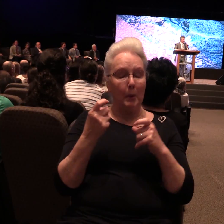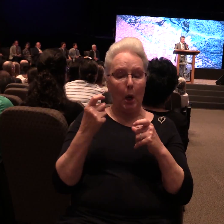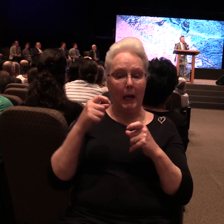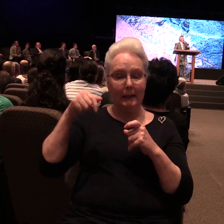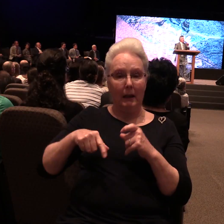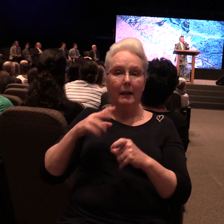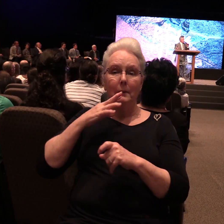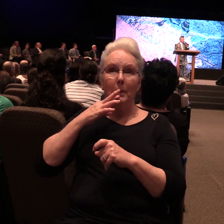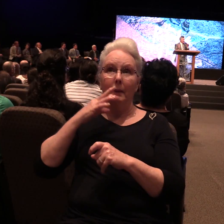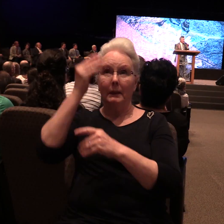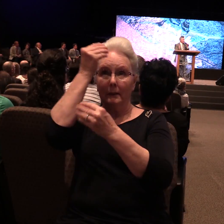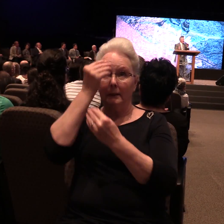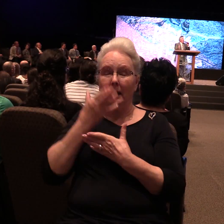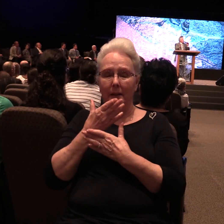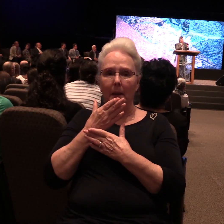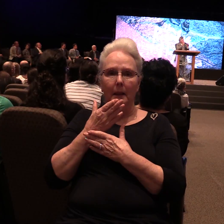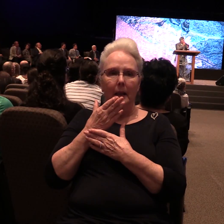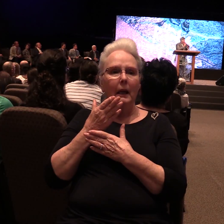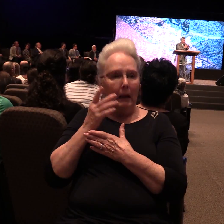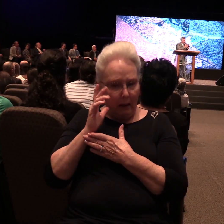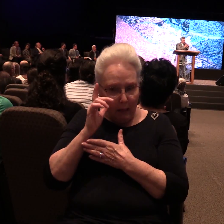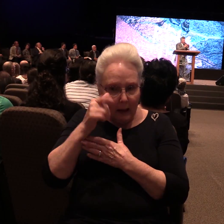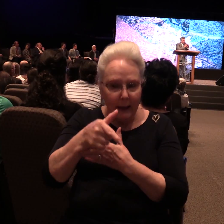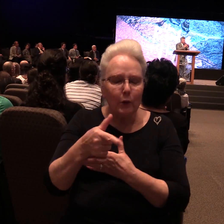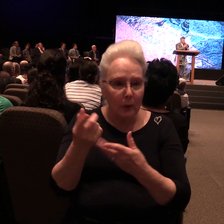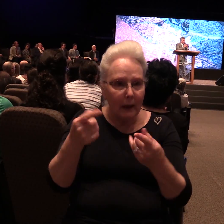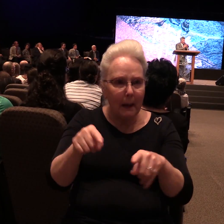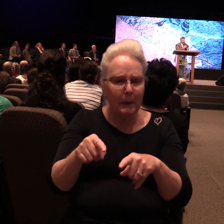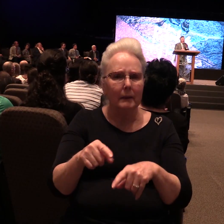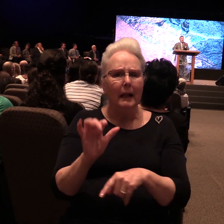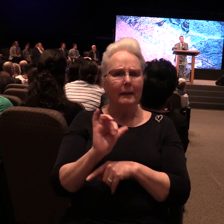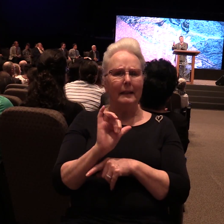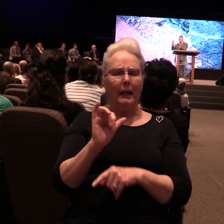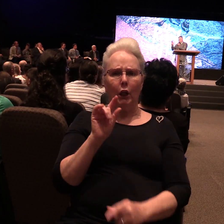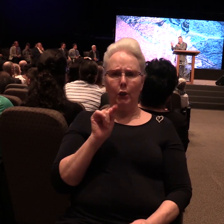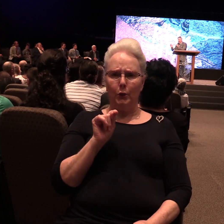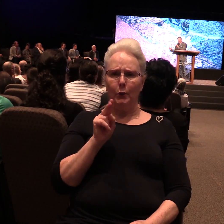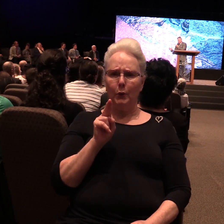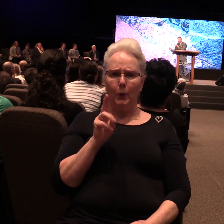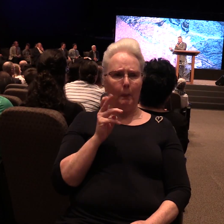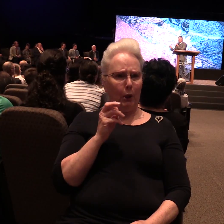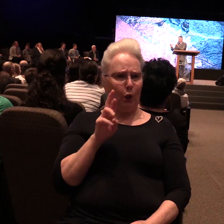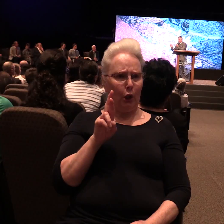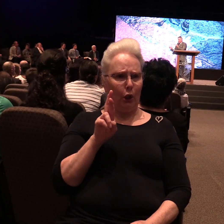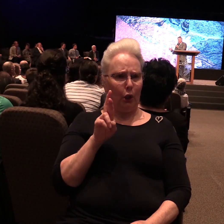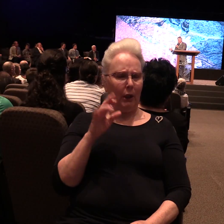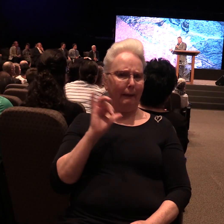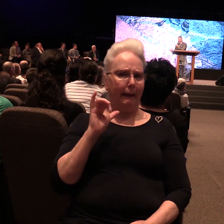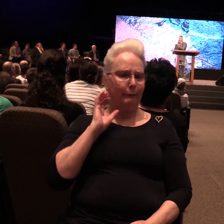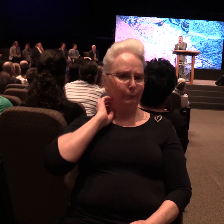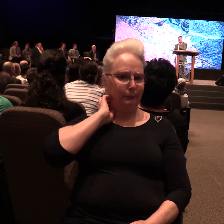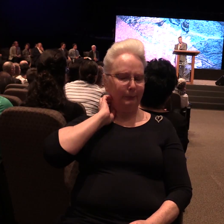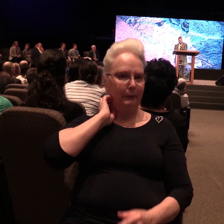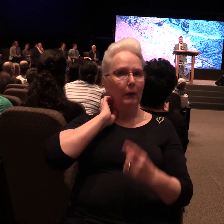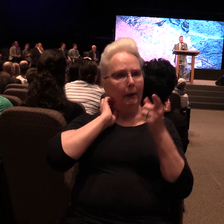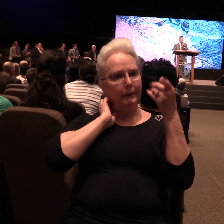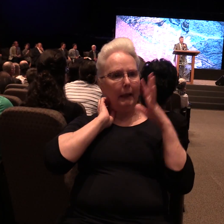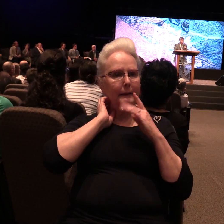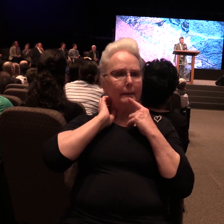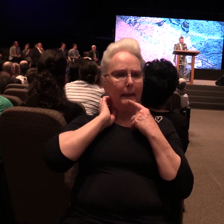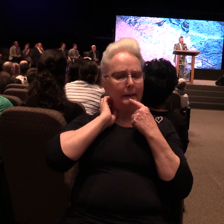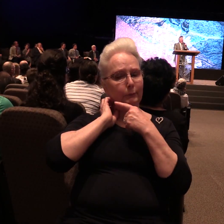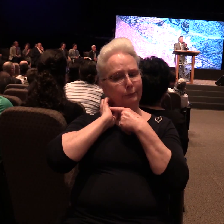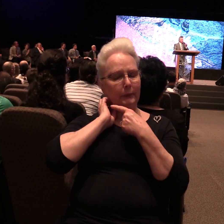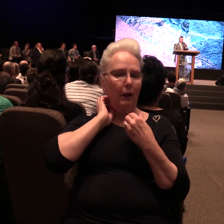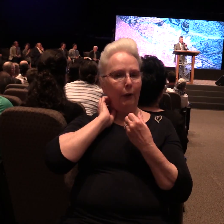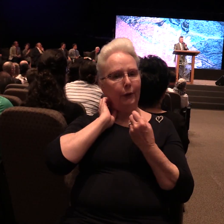tumor disappeared. Can you believe between the origin of his word before the manifestation of the proof? Can you find